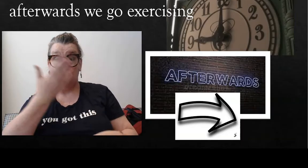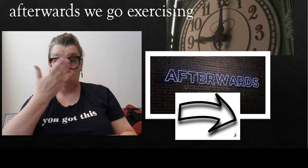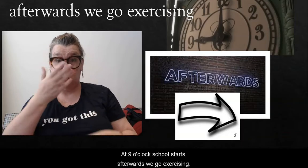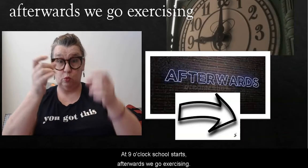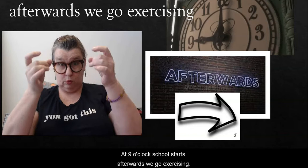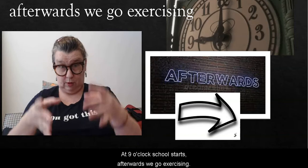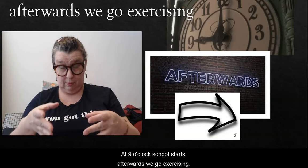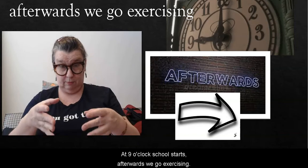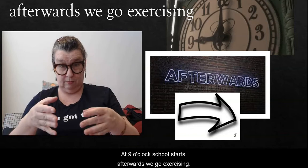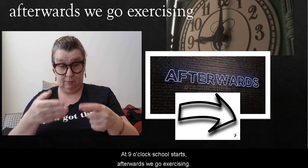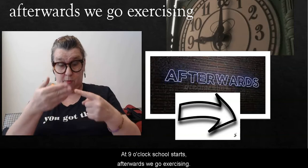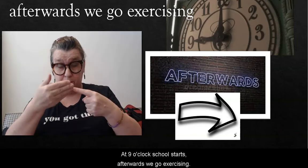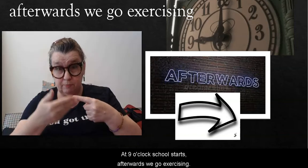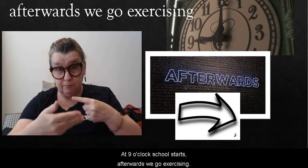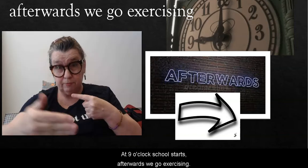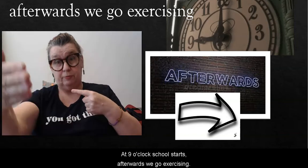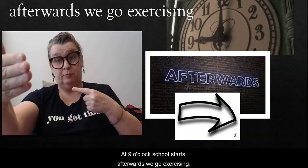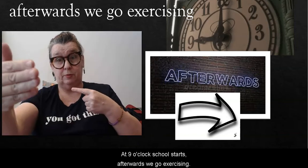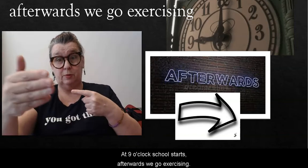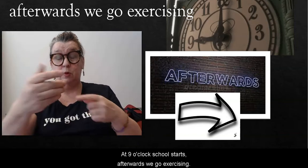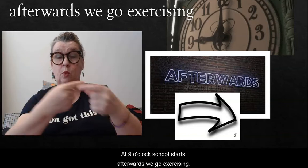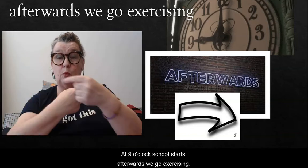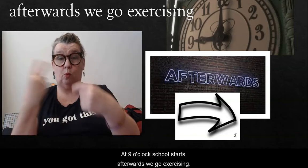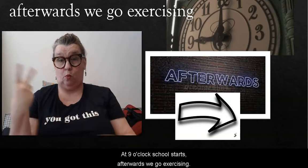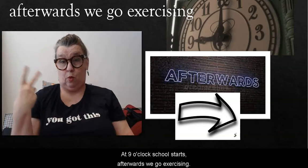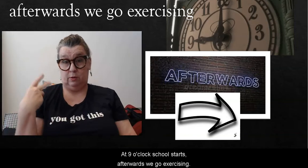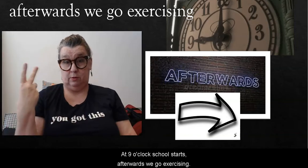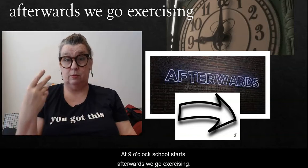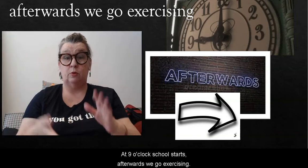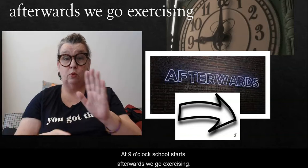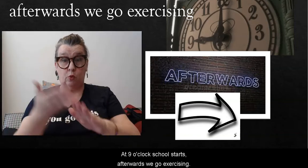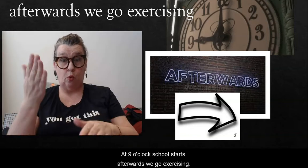At 9 o'clock the school starts, and afterwards we go exercising.